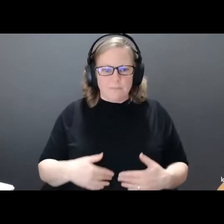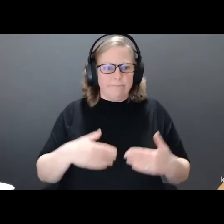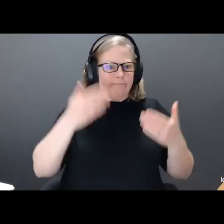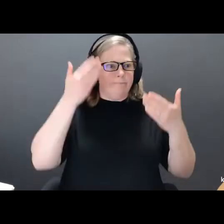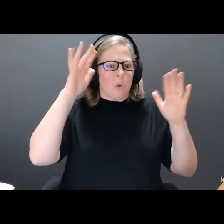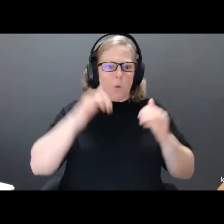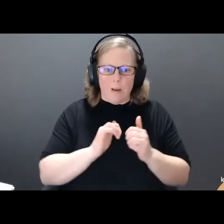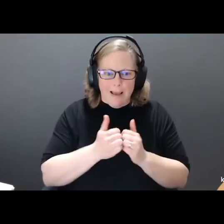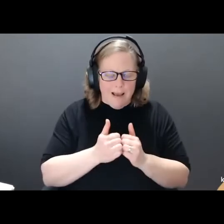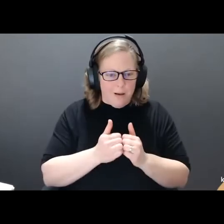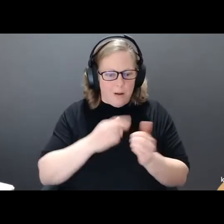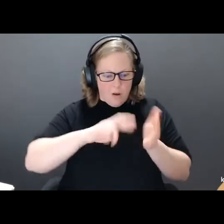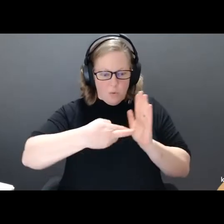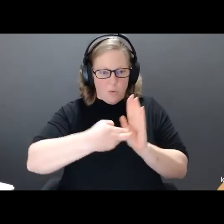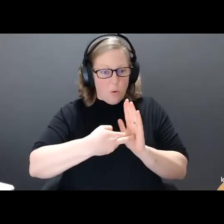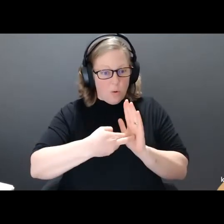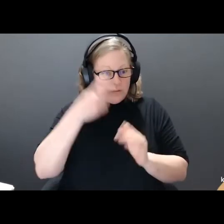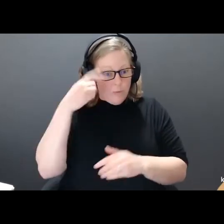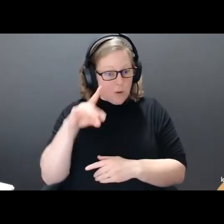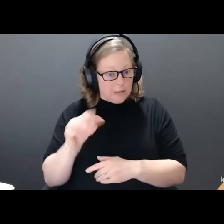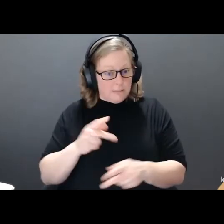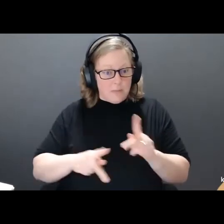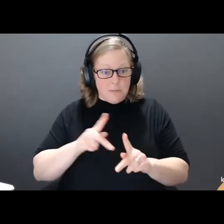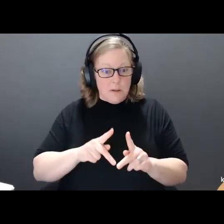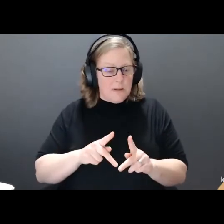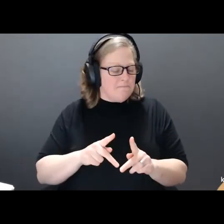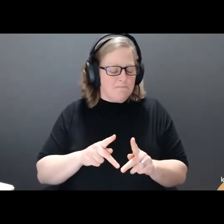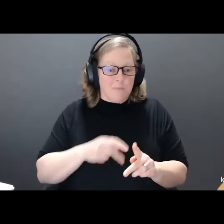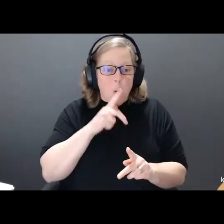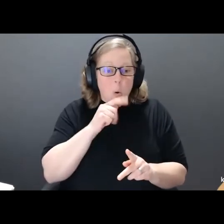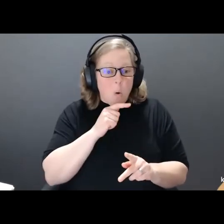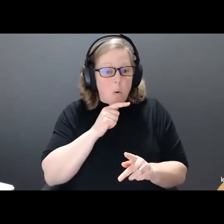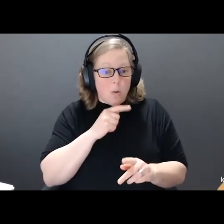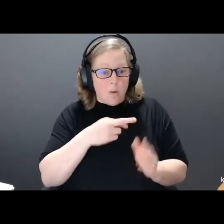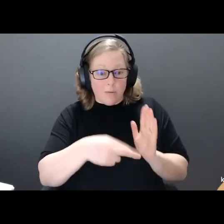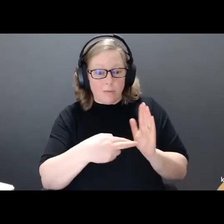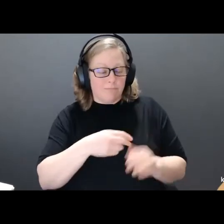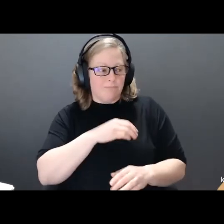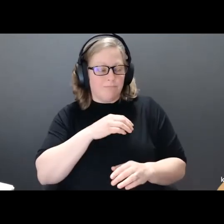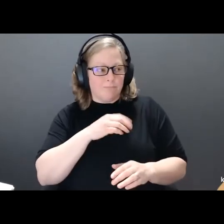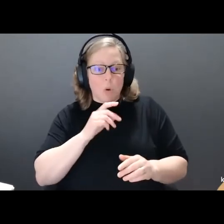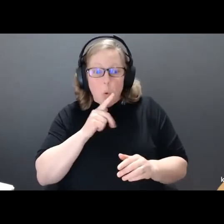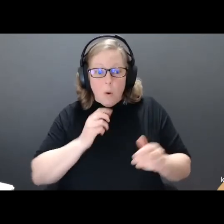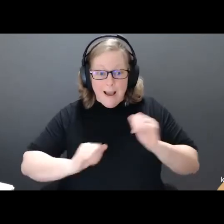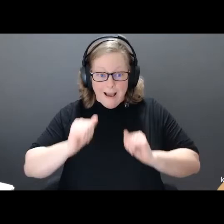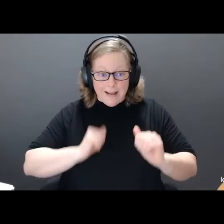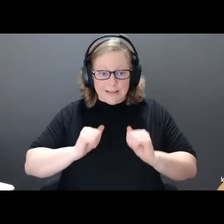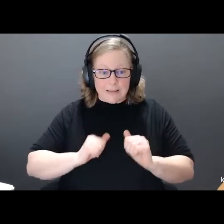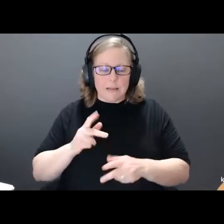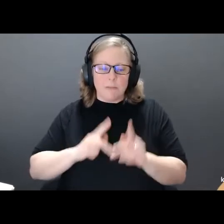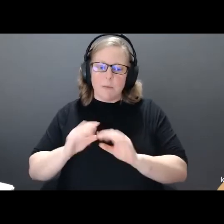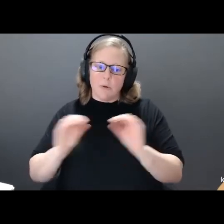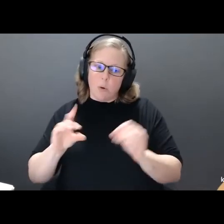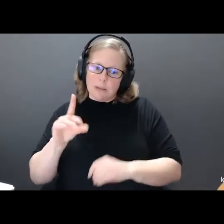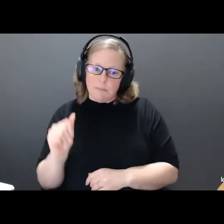characters with disability were and continue to be mostly played by actors without disabilities. So I had to make it up. So I played